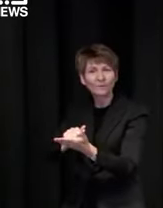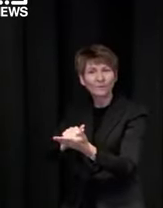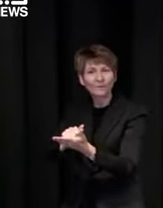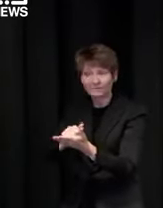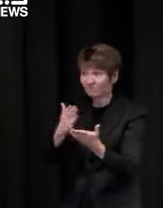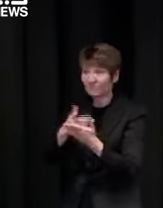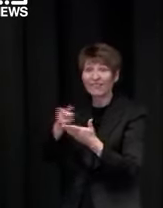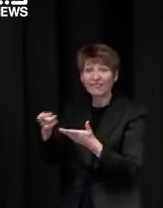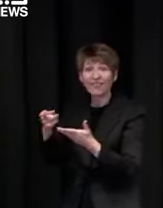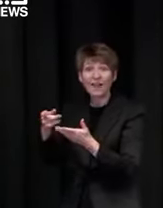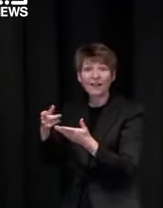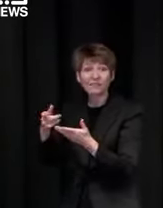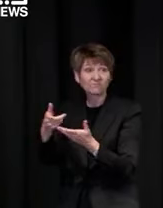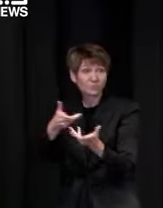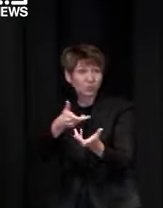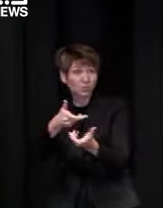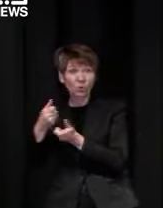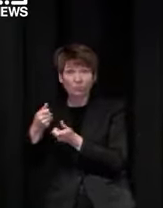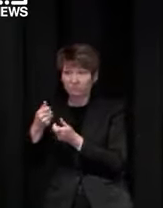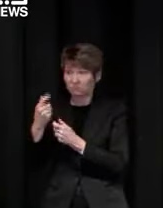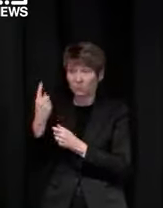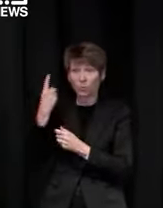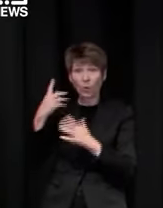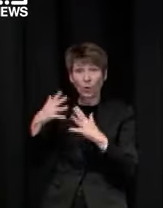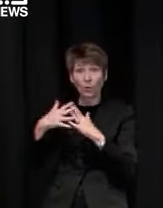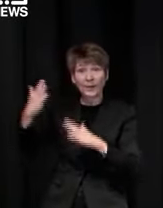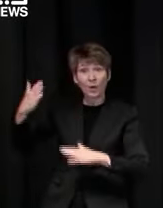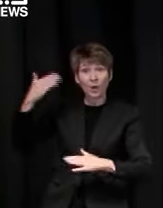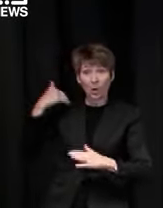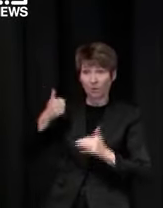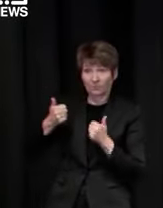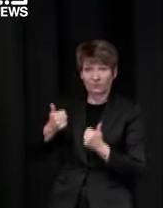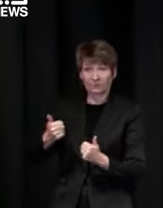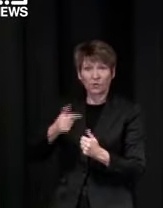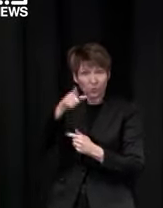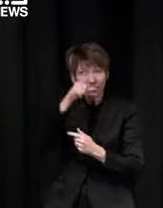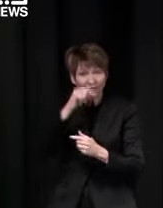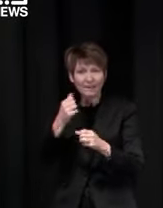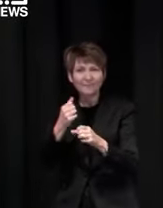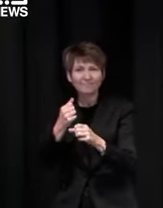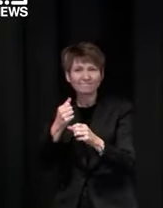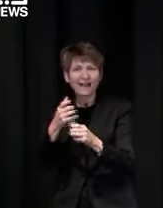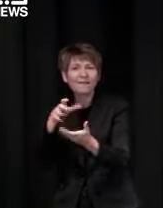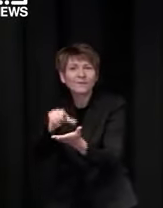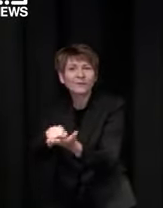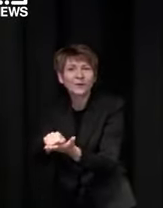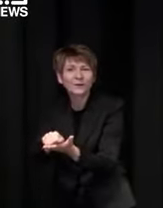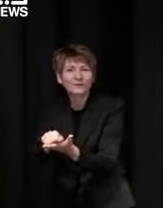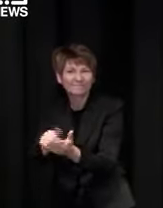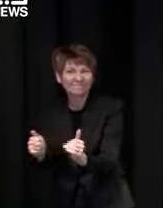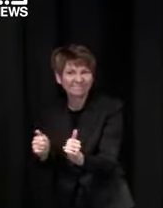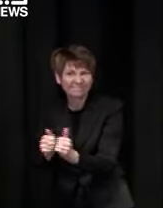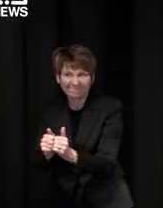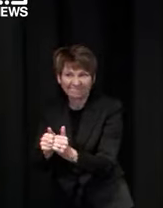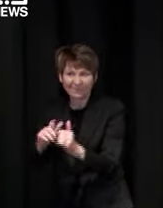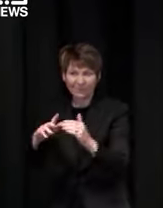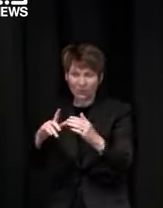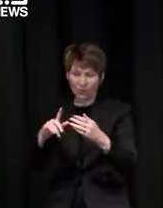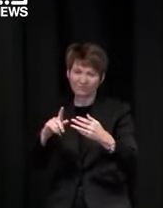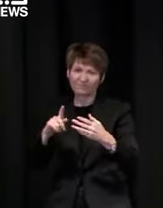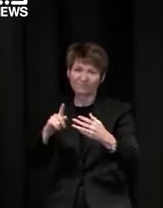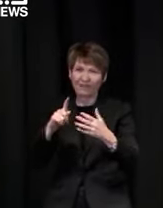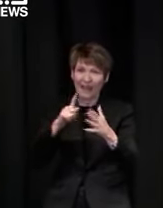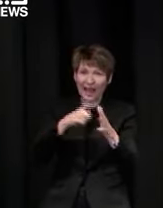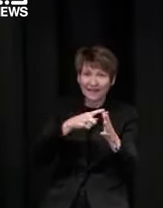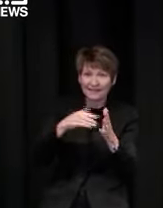since they since they started but all the reports i get is that they're working really well so you can go and make an appointment at your pharmacy for astrazeneca or the moderna